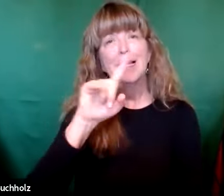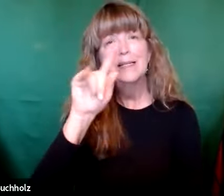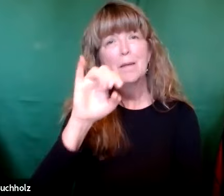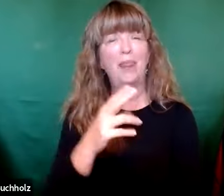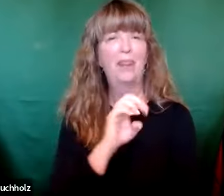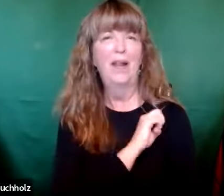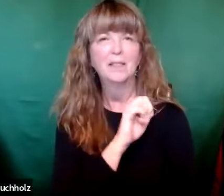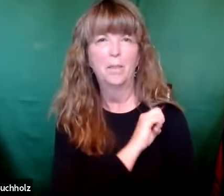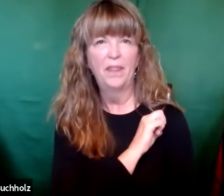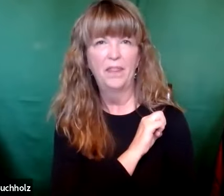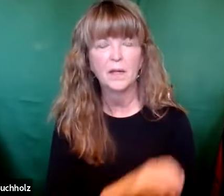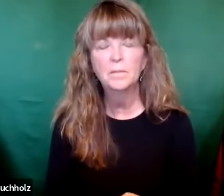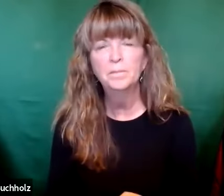I'm honoring you with this.